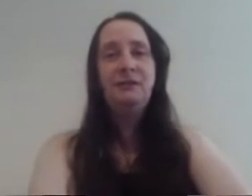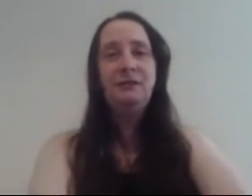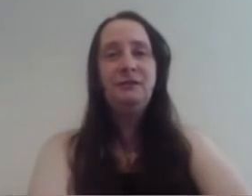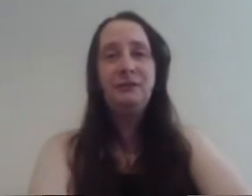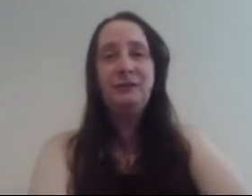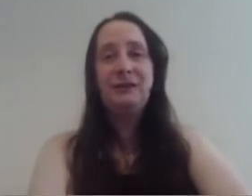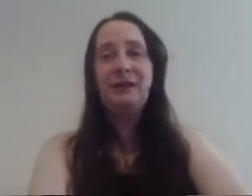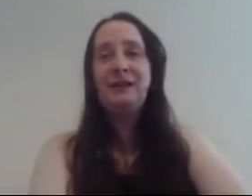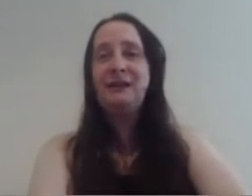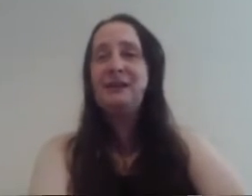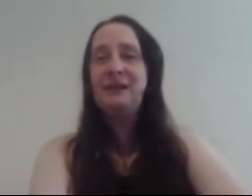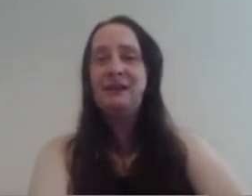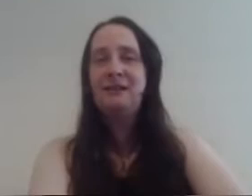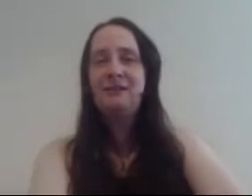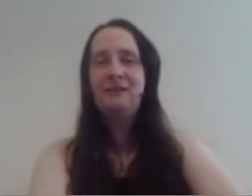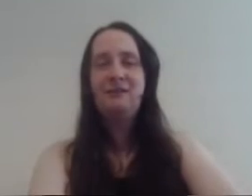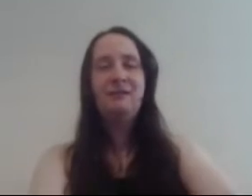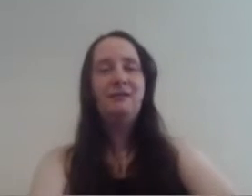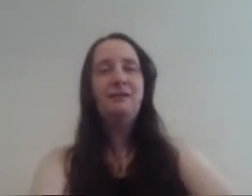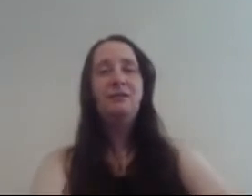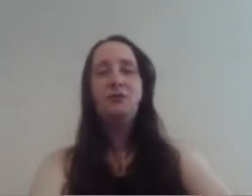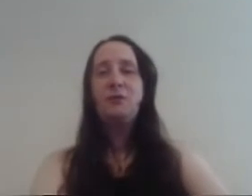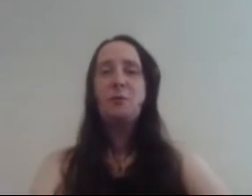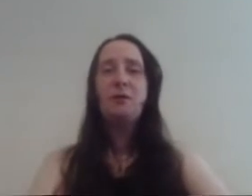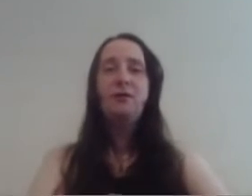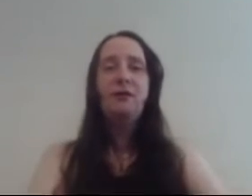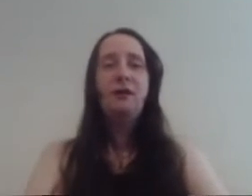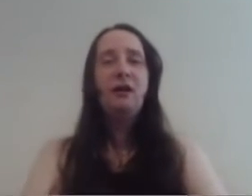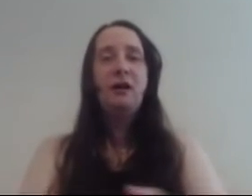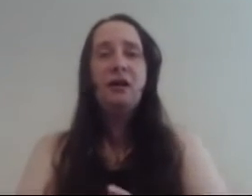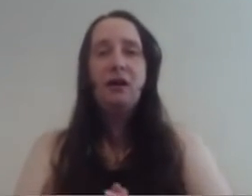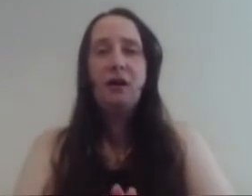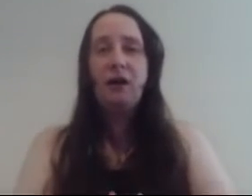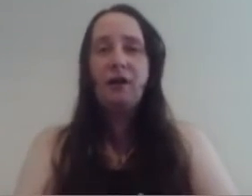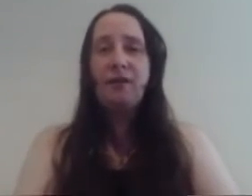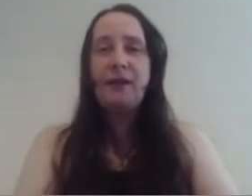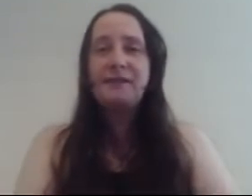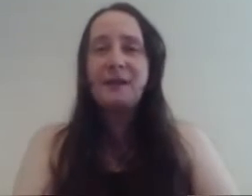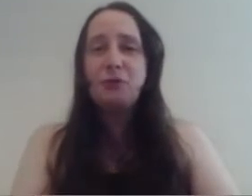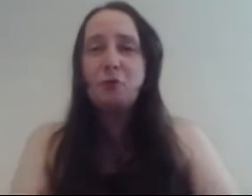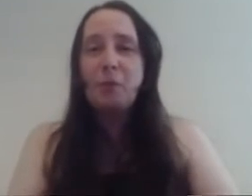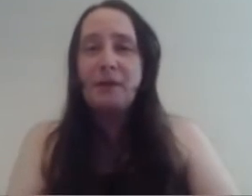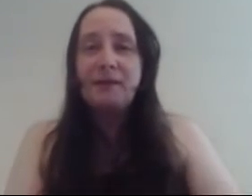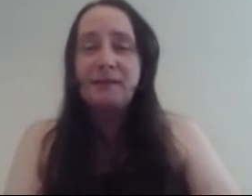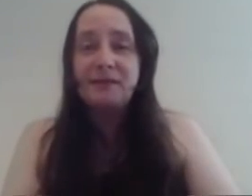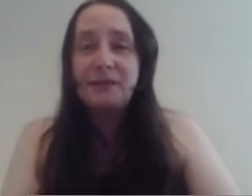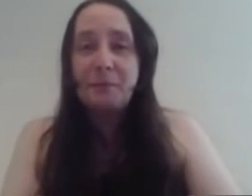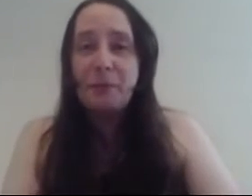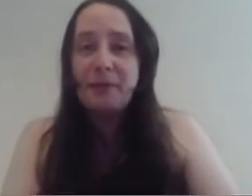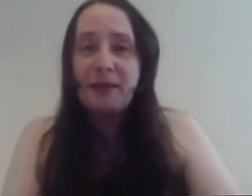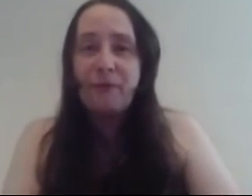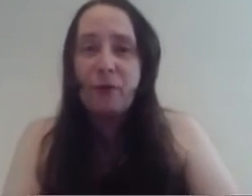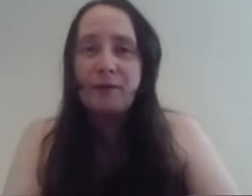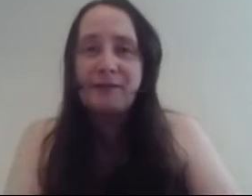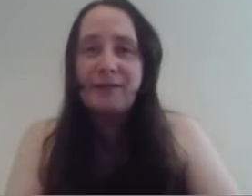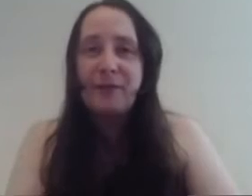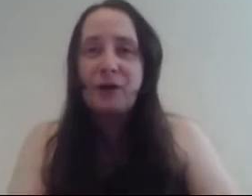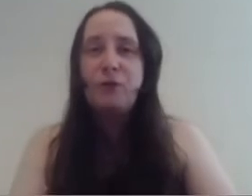so aye so everyone the next episode will be sympathy for the devil